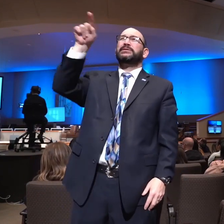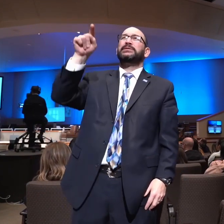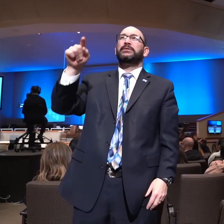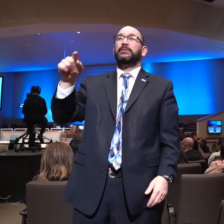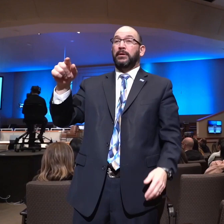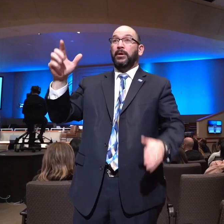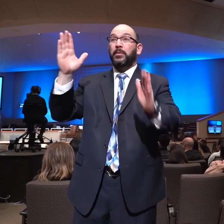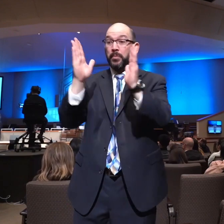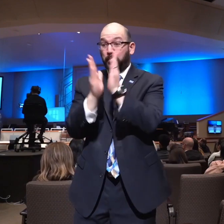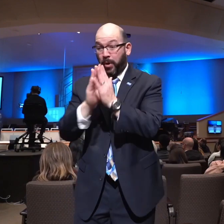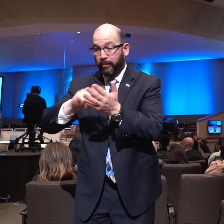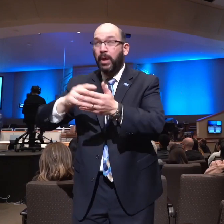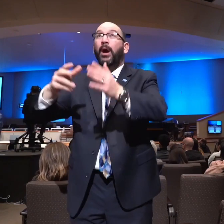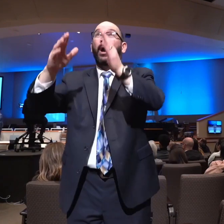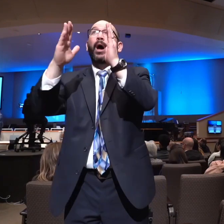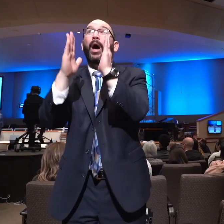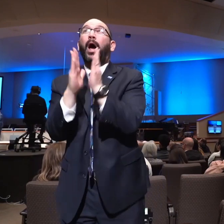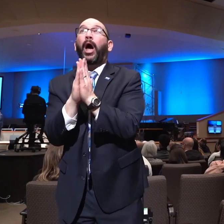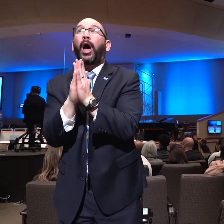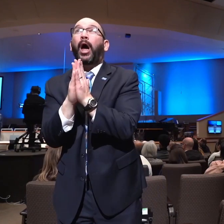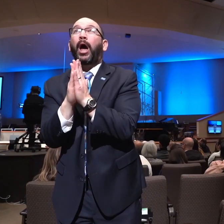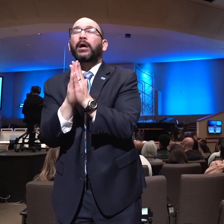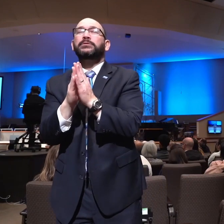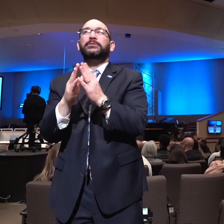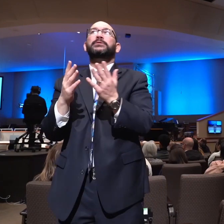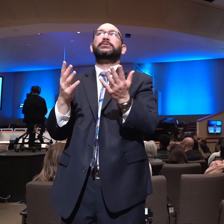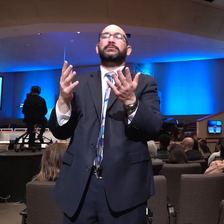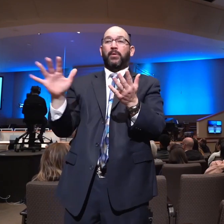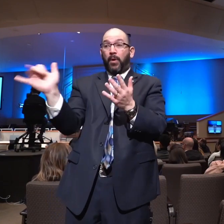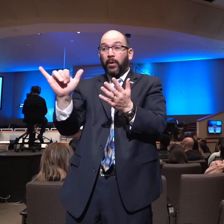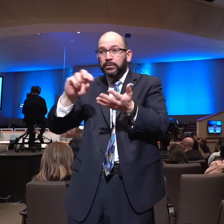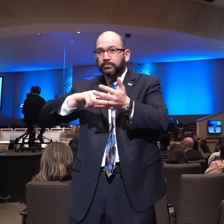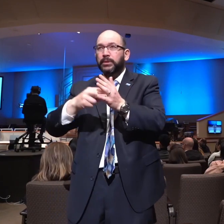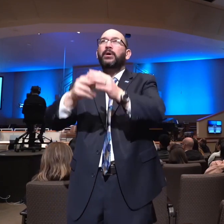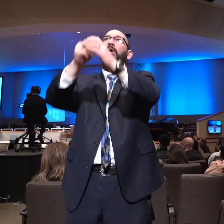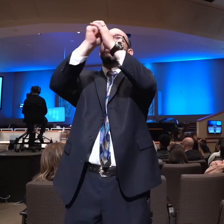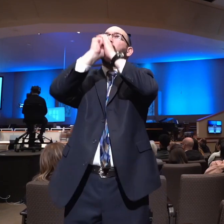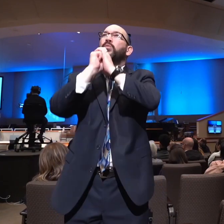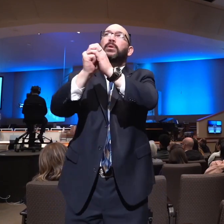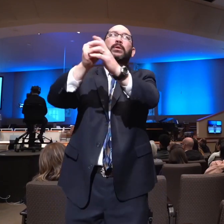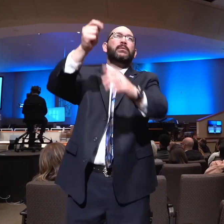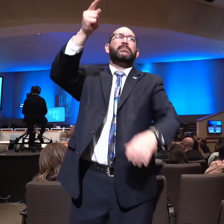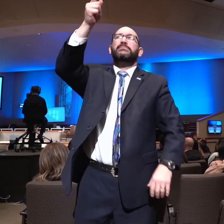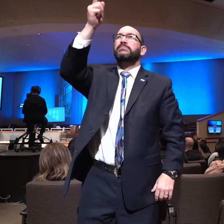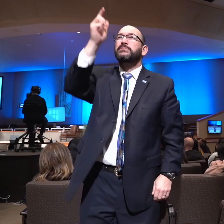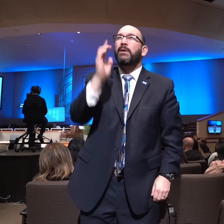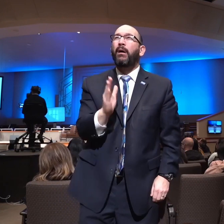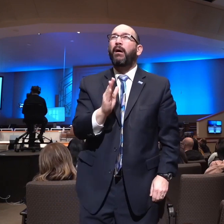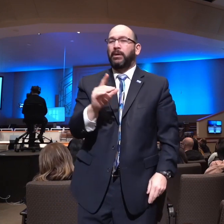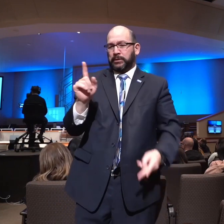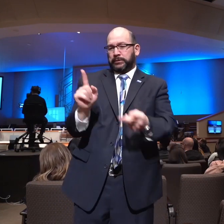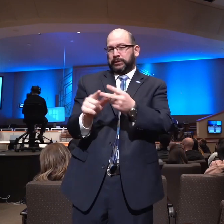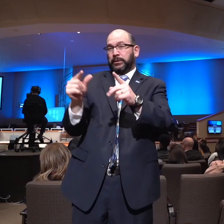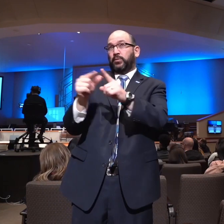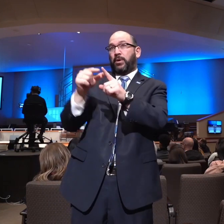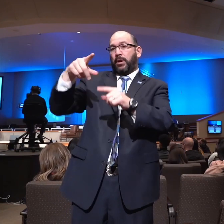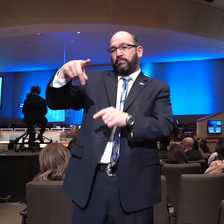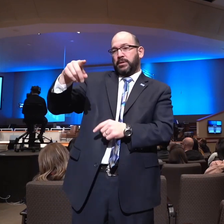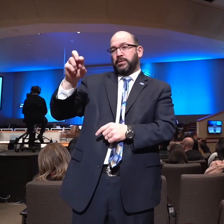asking in the form of supplication. Prayer is worshiping God in the sense of communicating to him what you think of him.